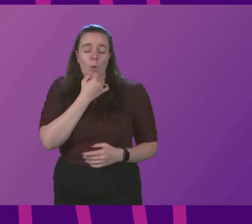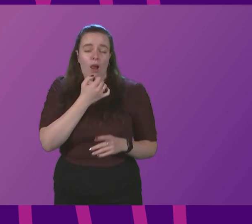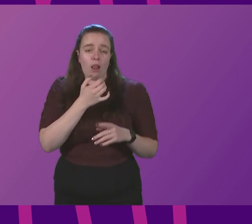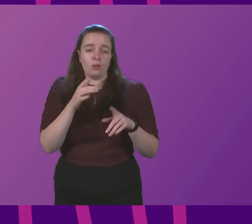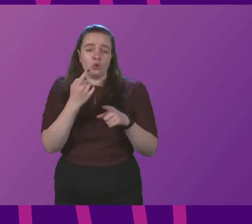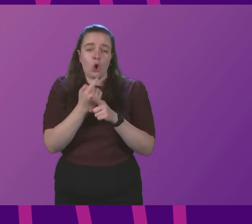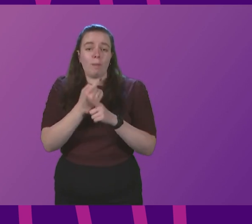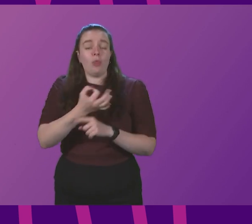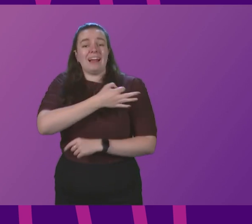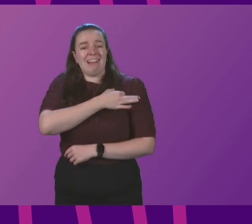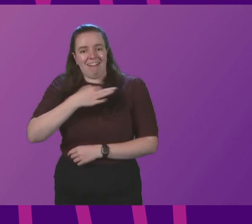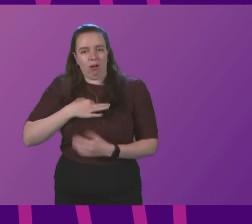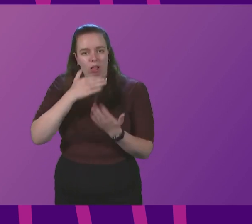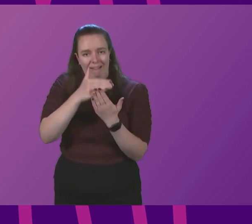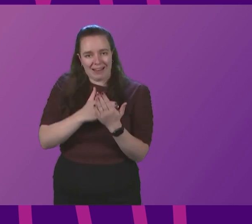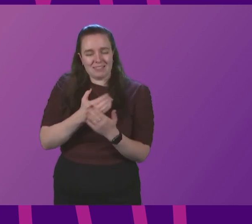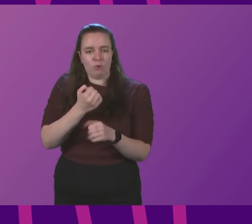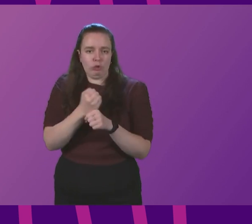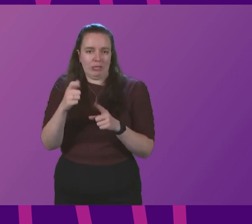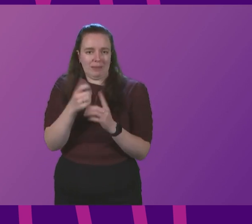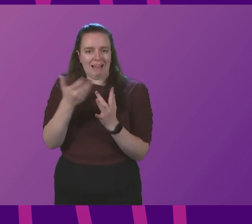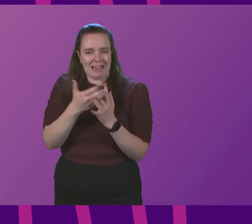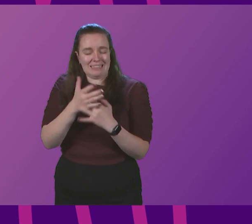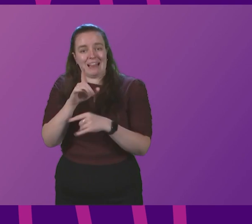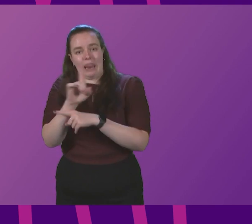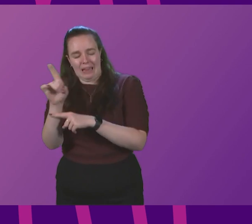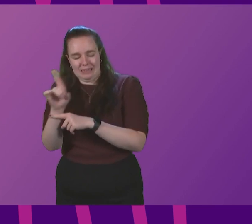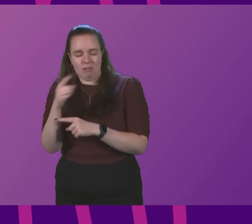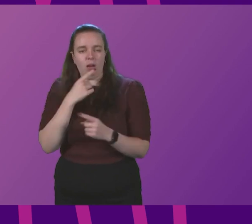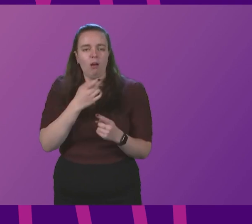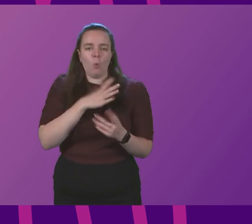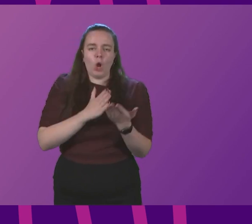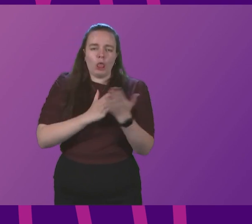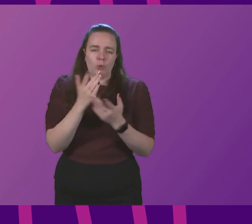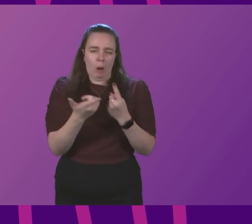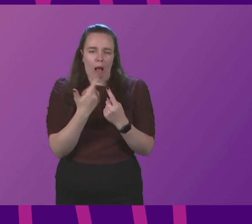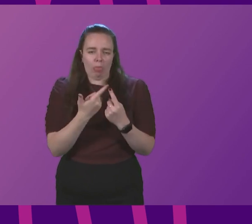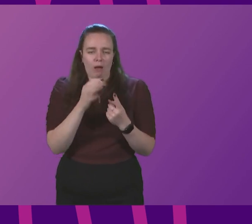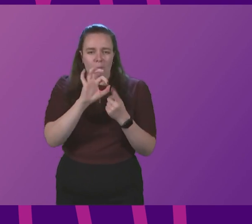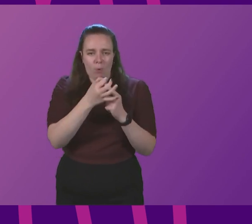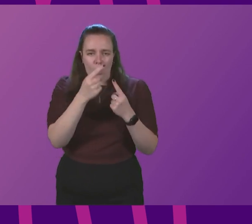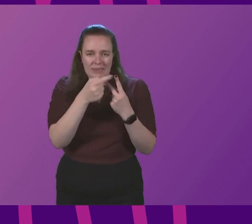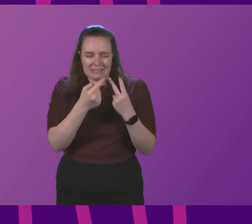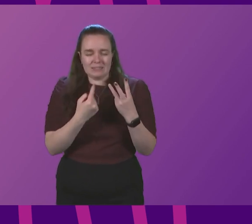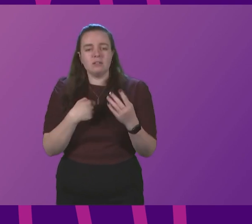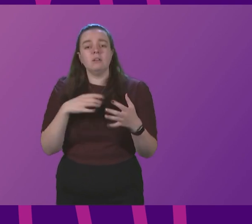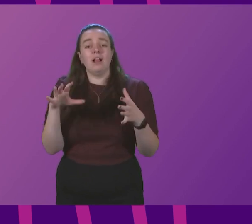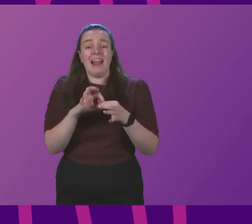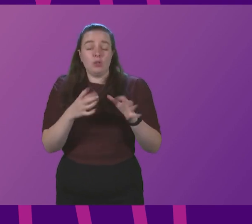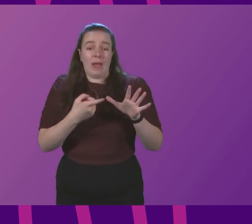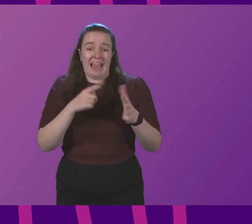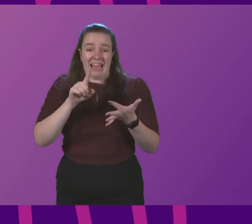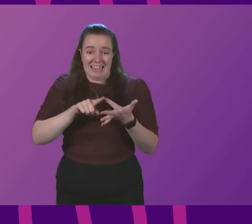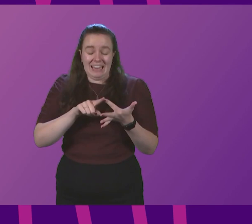around GP access later on. Let me run through the other points, presenting officer. On accident and emergency,